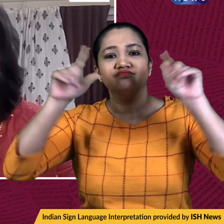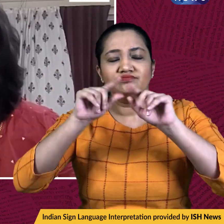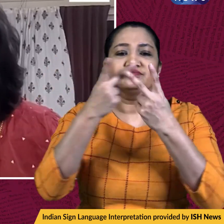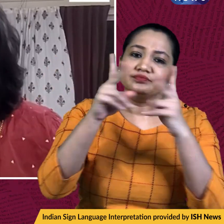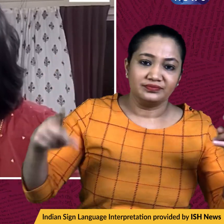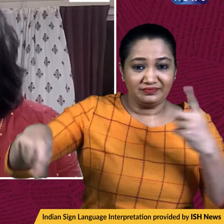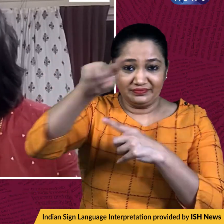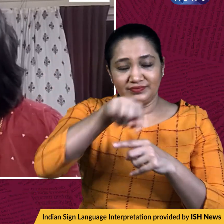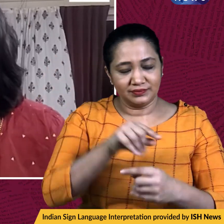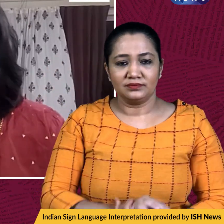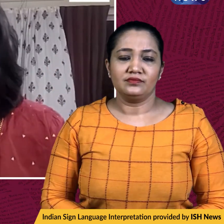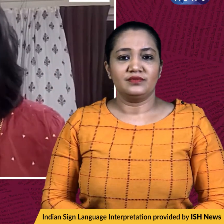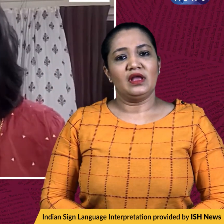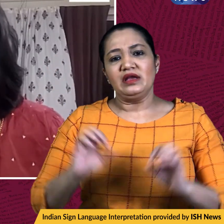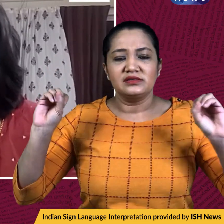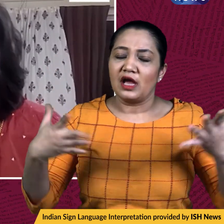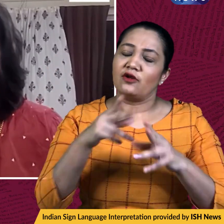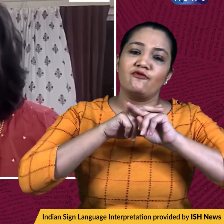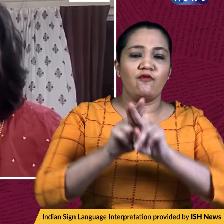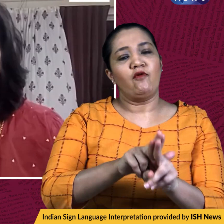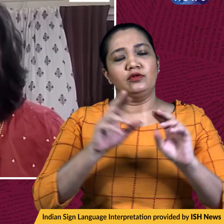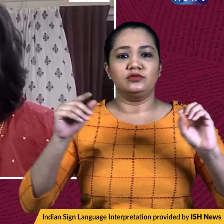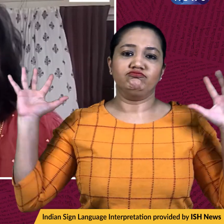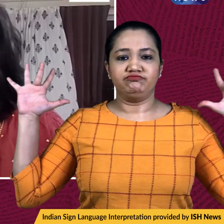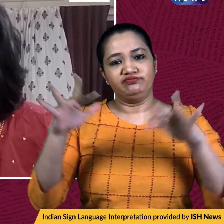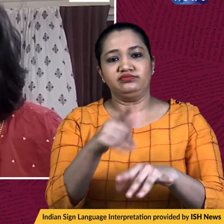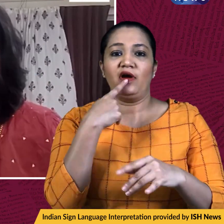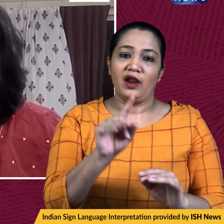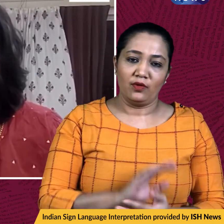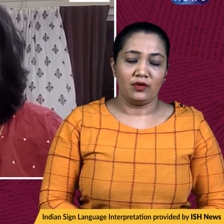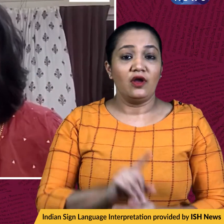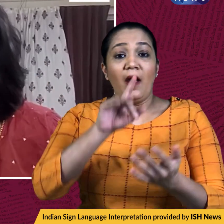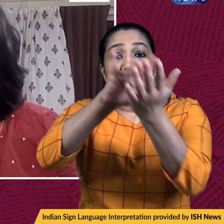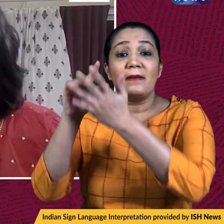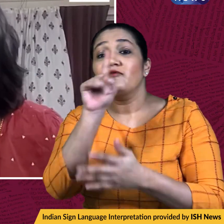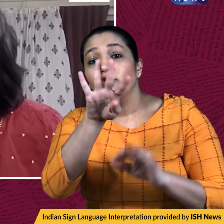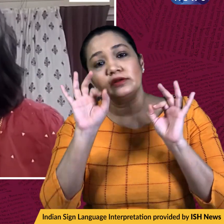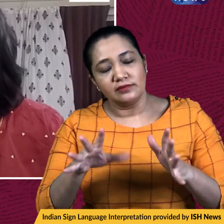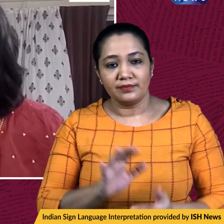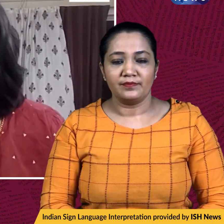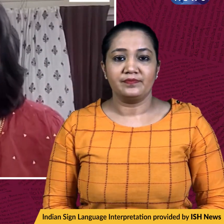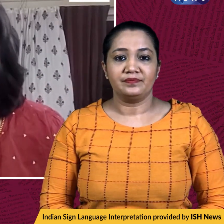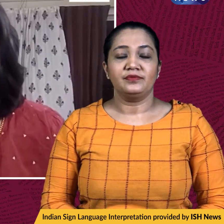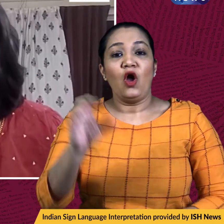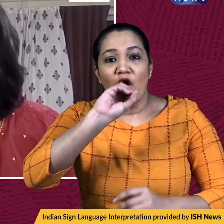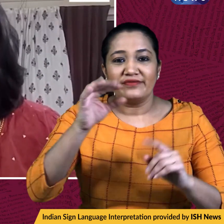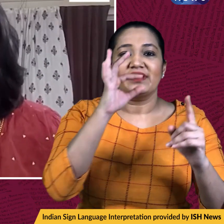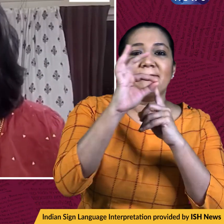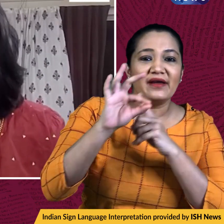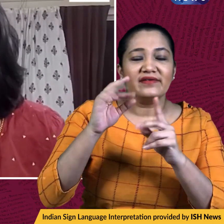theatres will function at 100% capacity in these 14 districts. Offices, both public and private, have